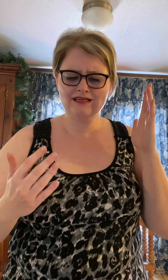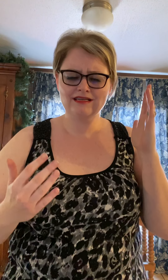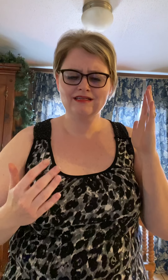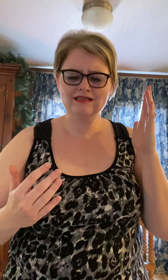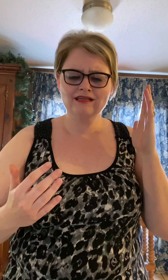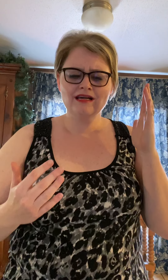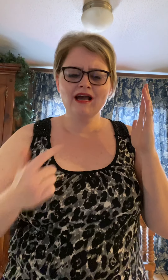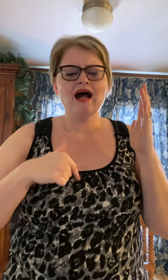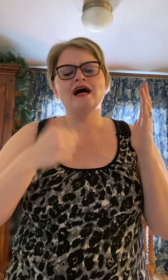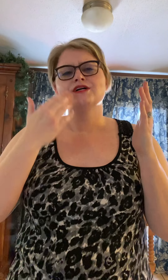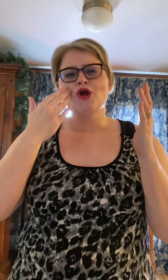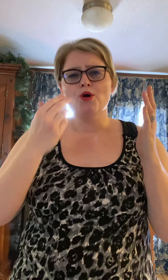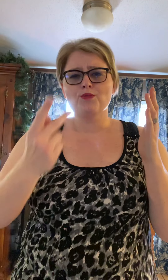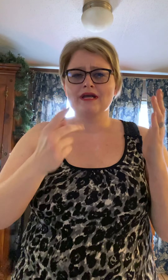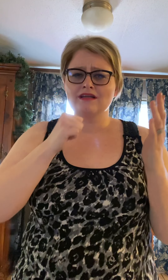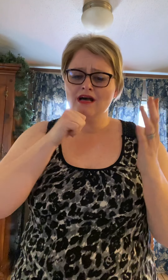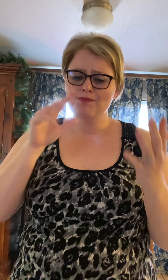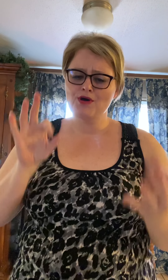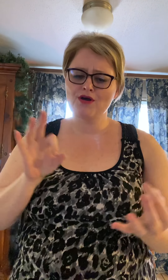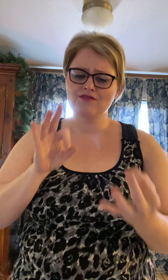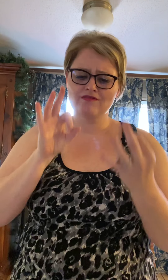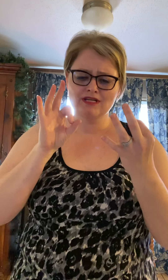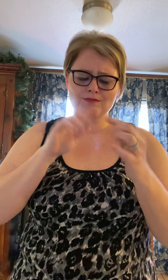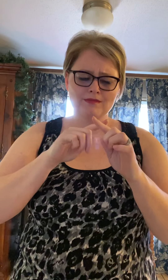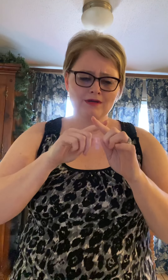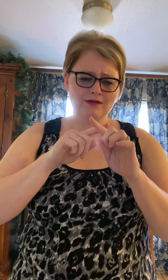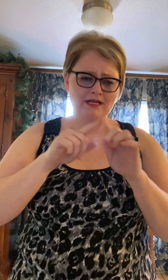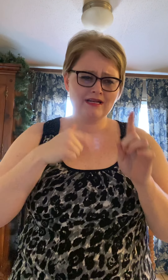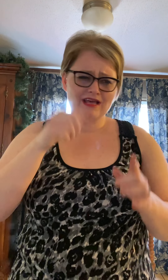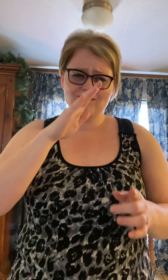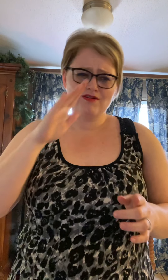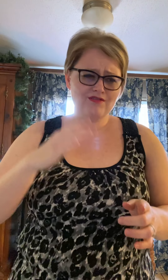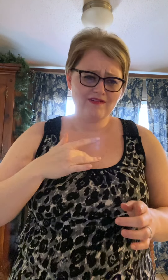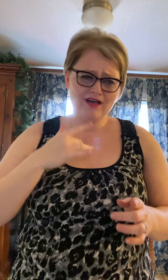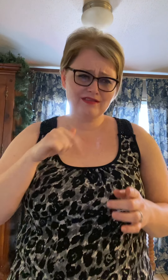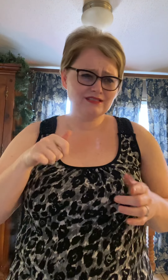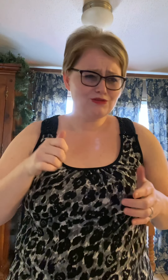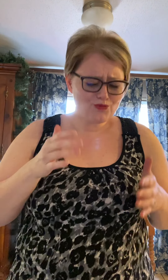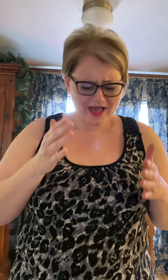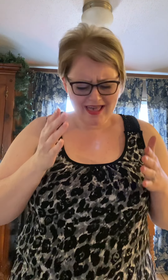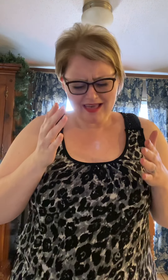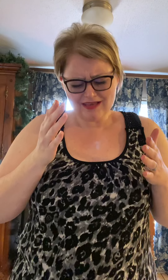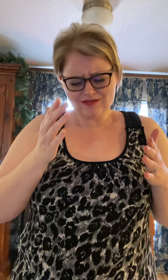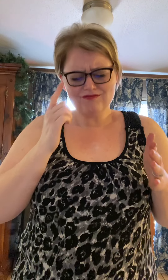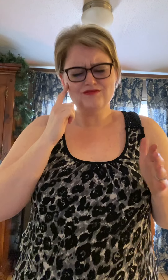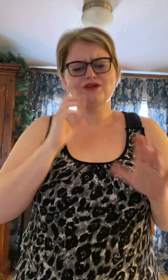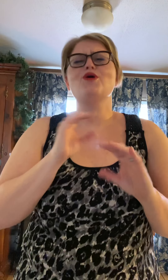I know we weren't perfect But I've never felt this way For no